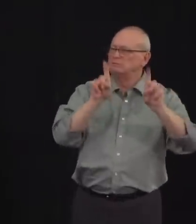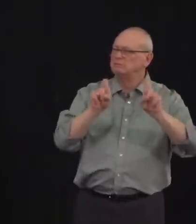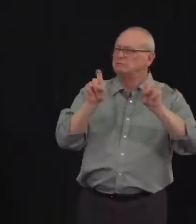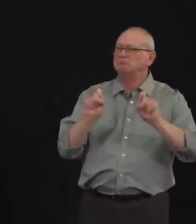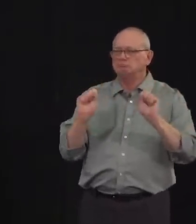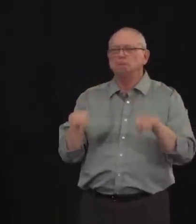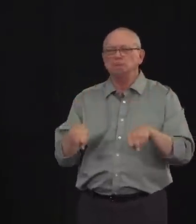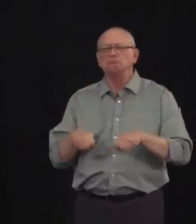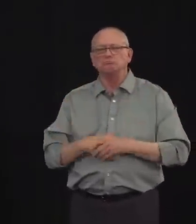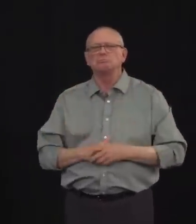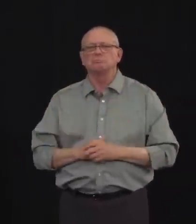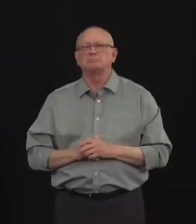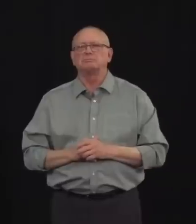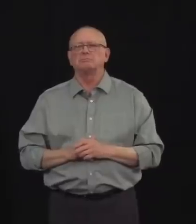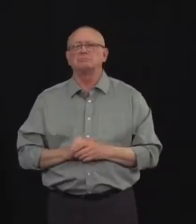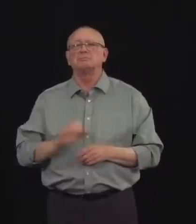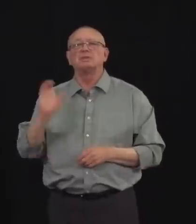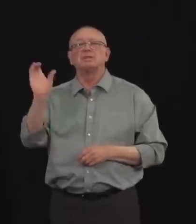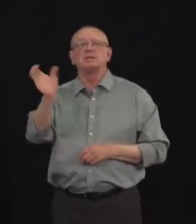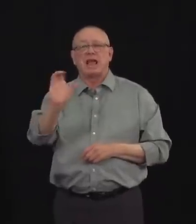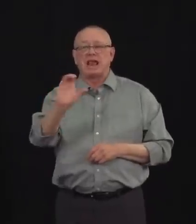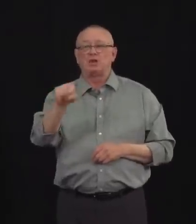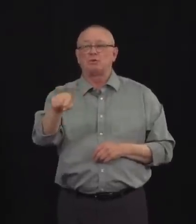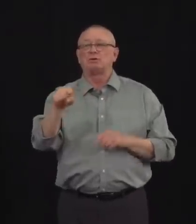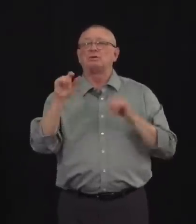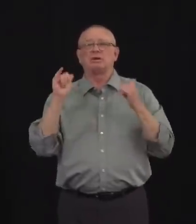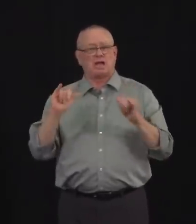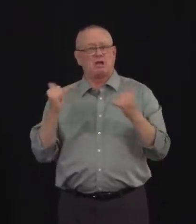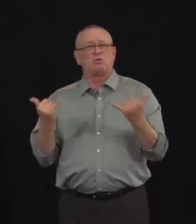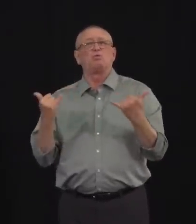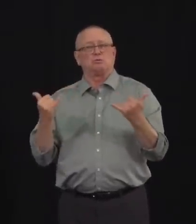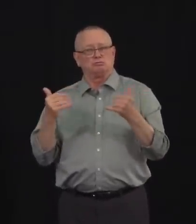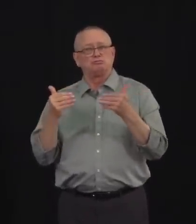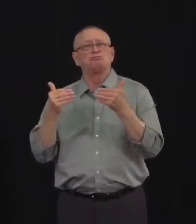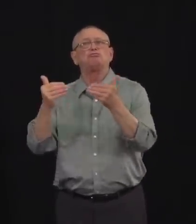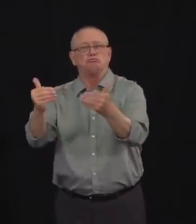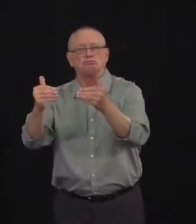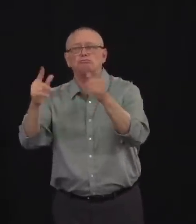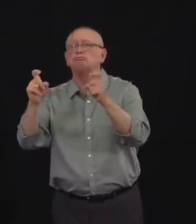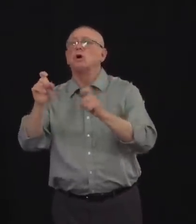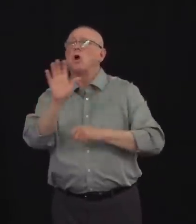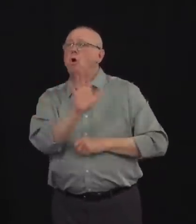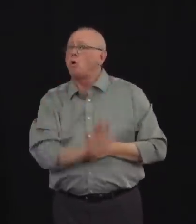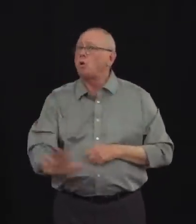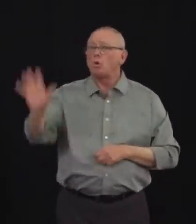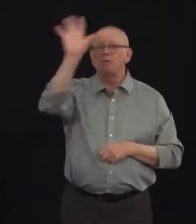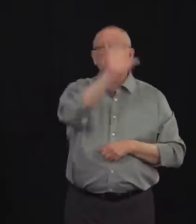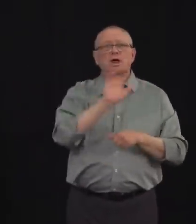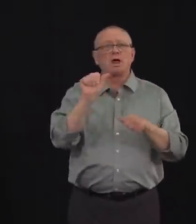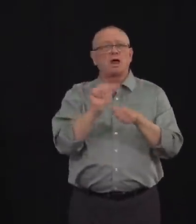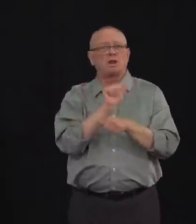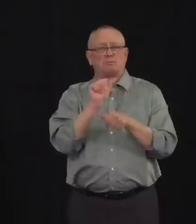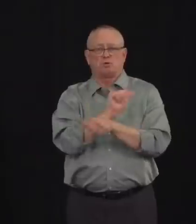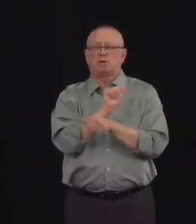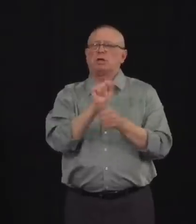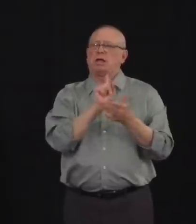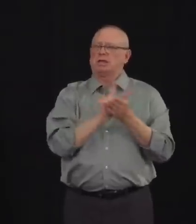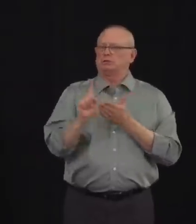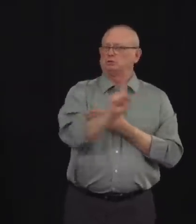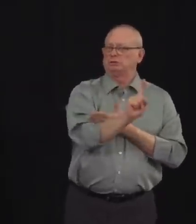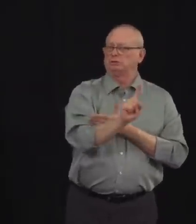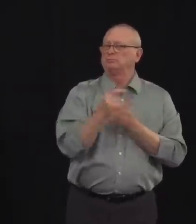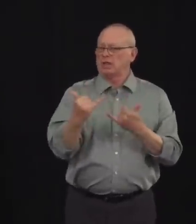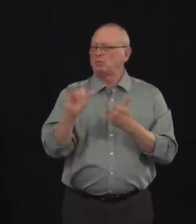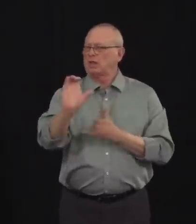Calgary immediately, and next week, this booking appointments online will be live across the province. No matter where you live, you can go